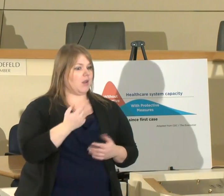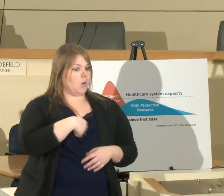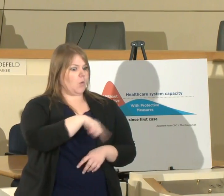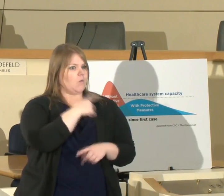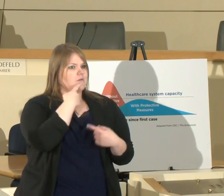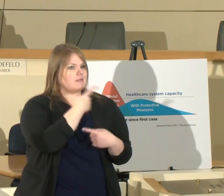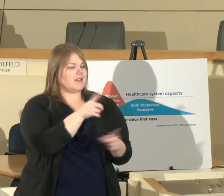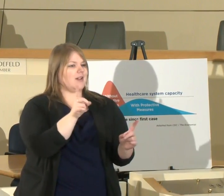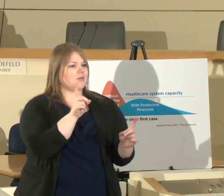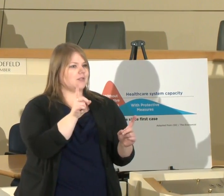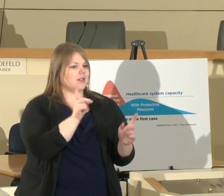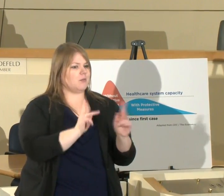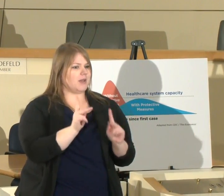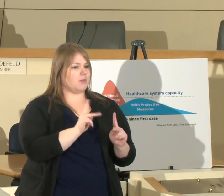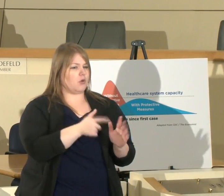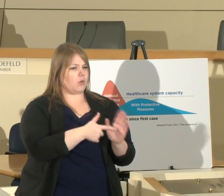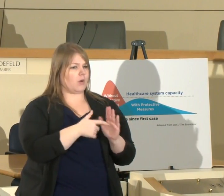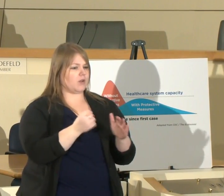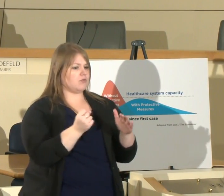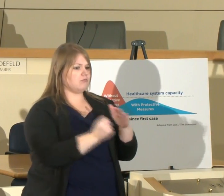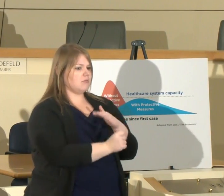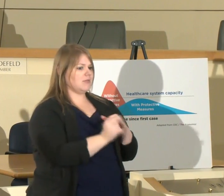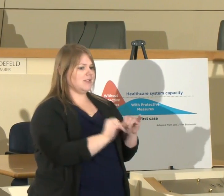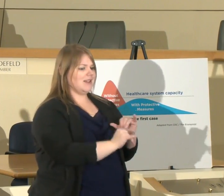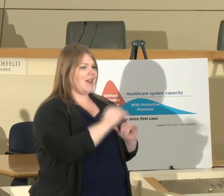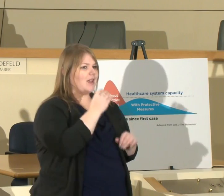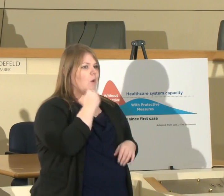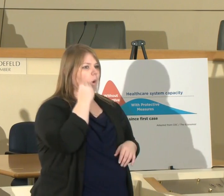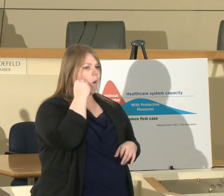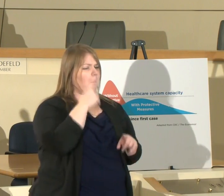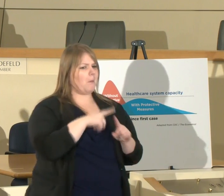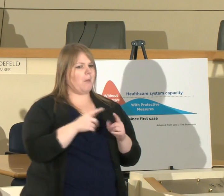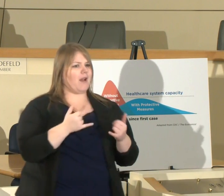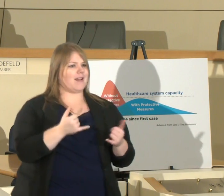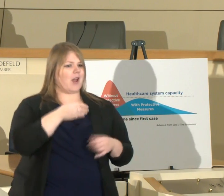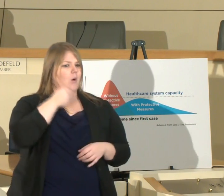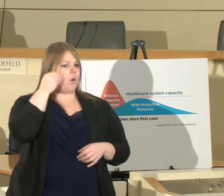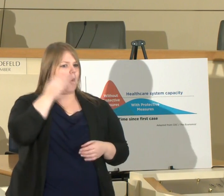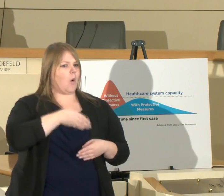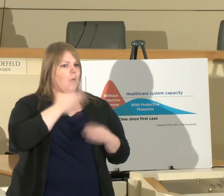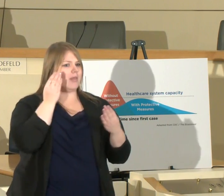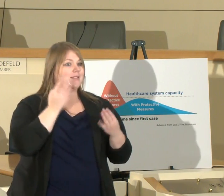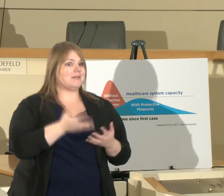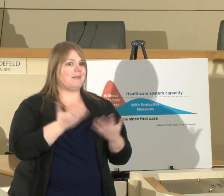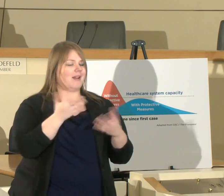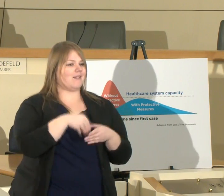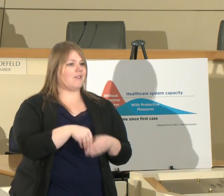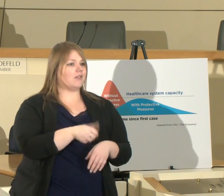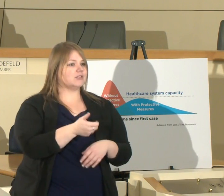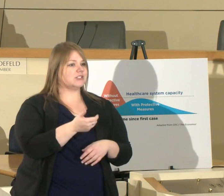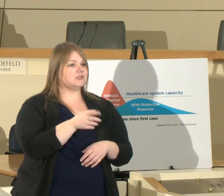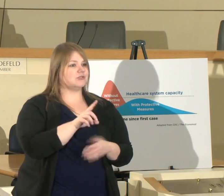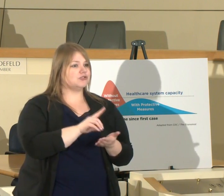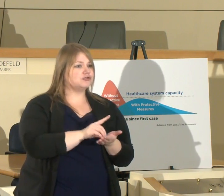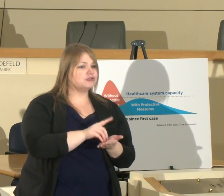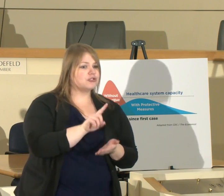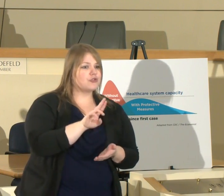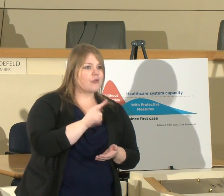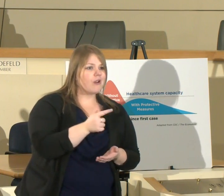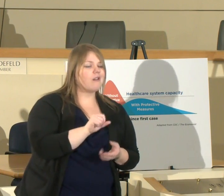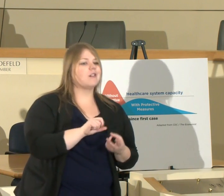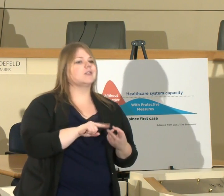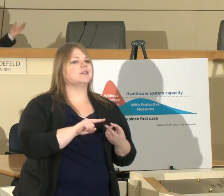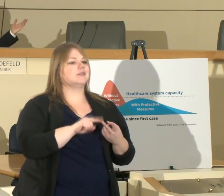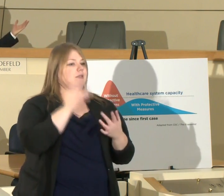to be sheltered but we're letting our homeless many who are involved in drugs and spreading disease